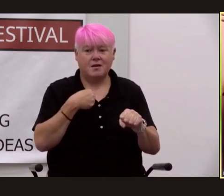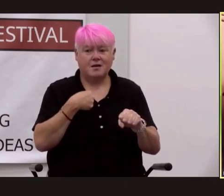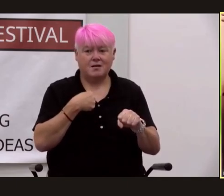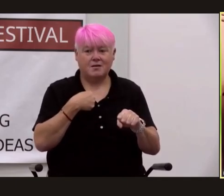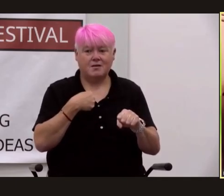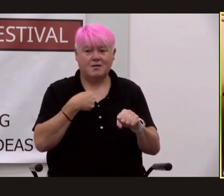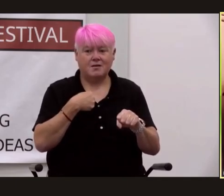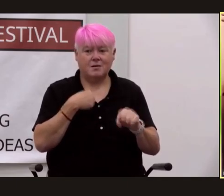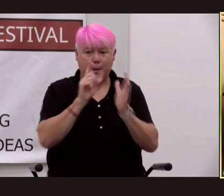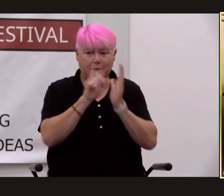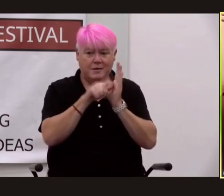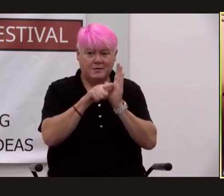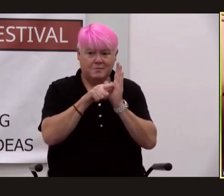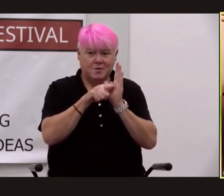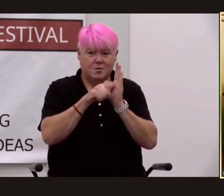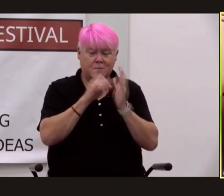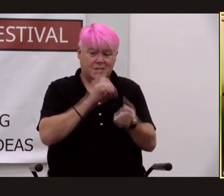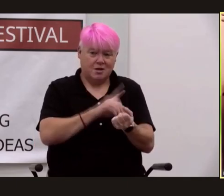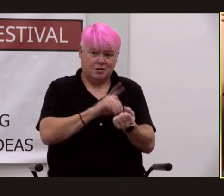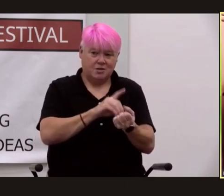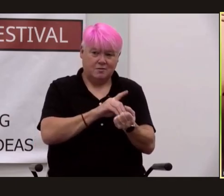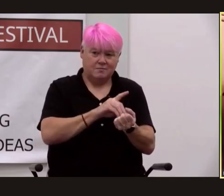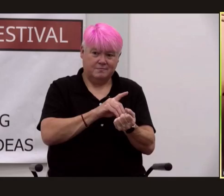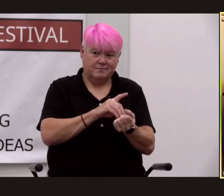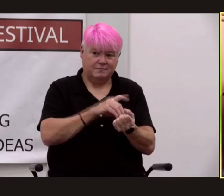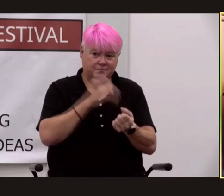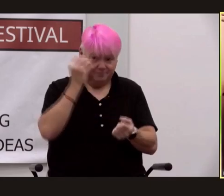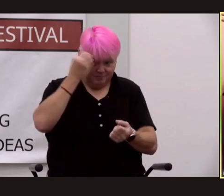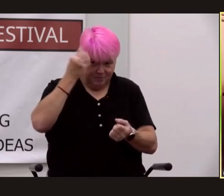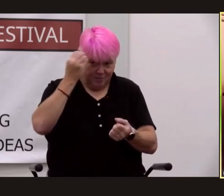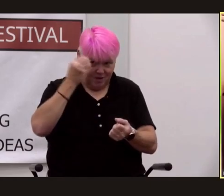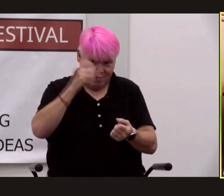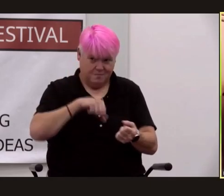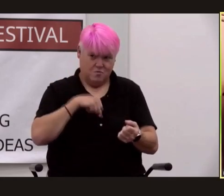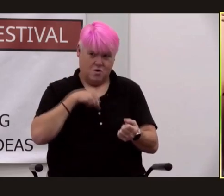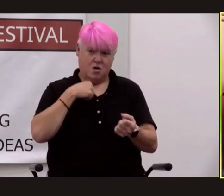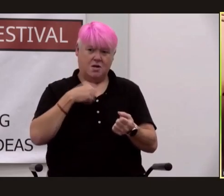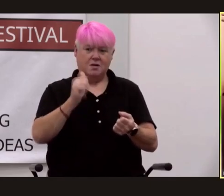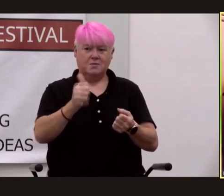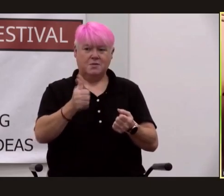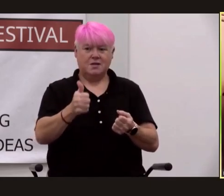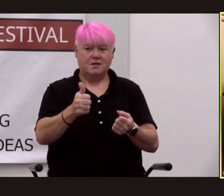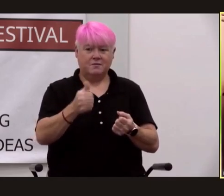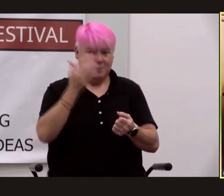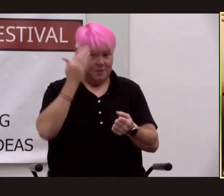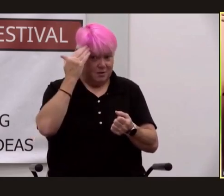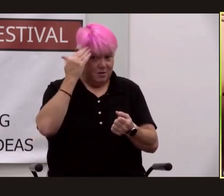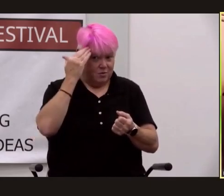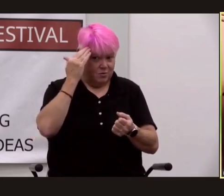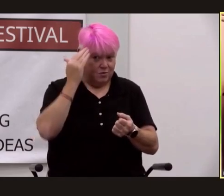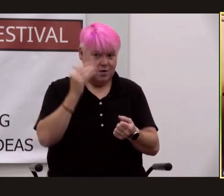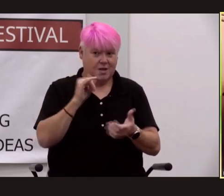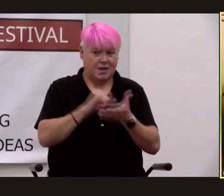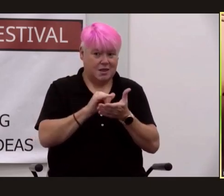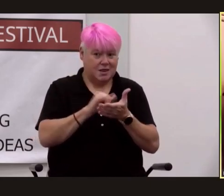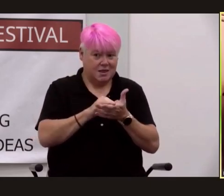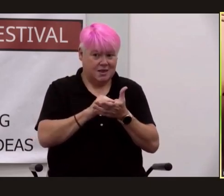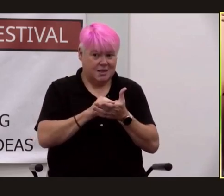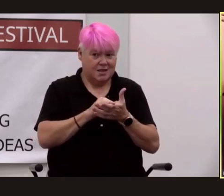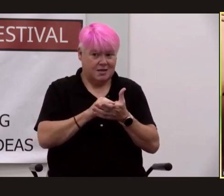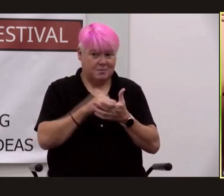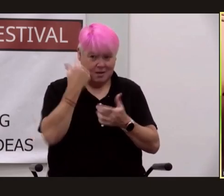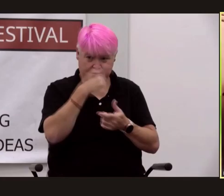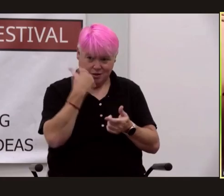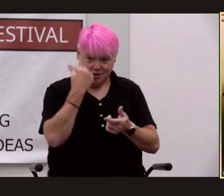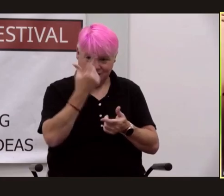a moment doctor oppi prided himself on being able to recognize anyone he knew by their voice and the